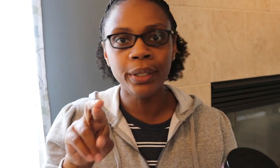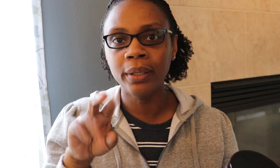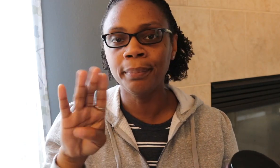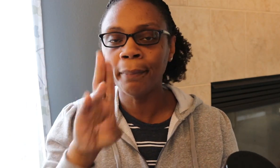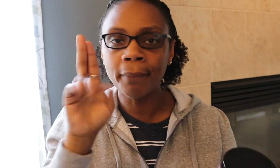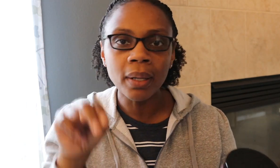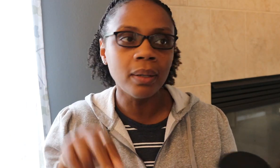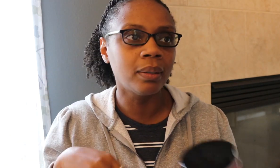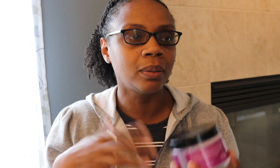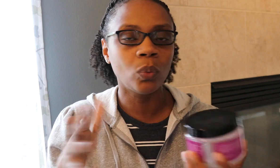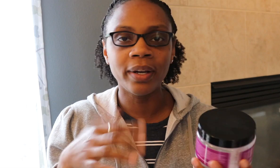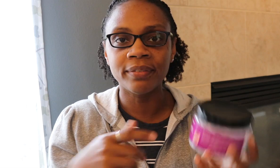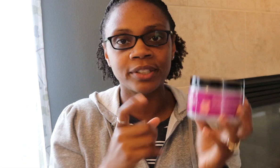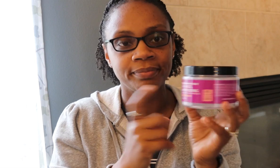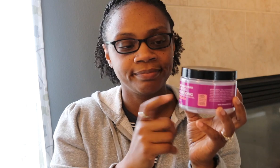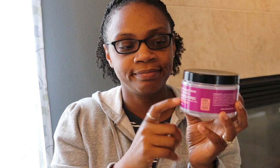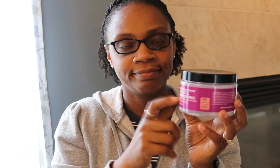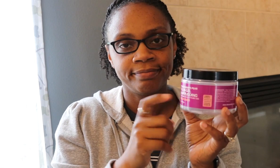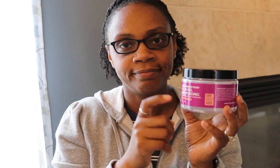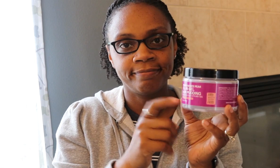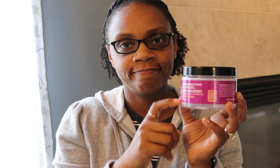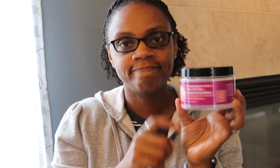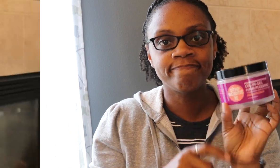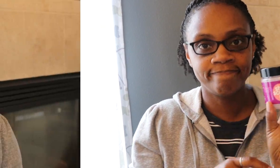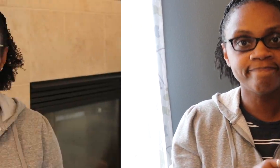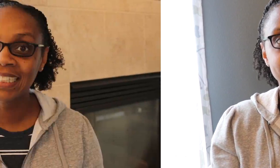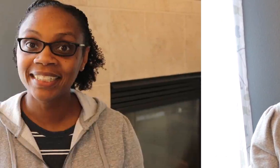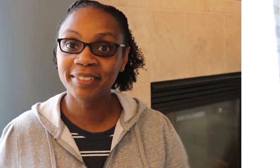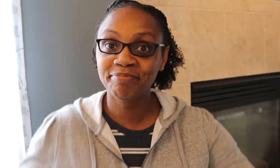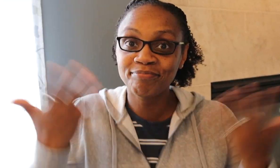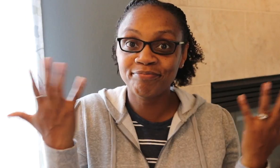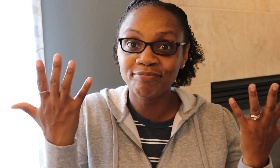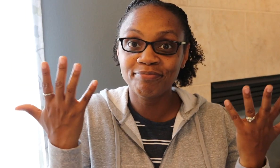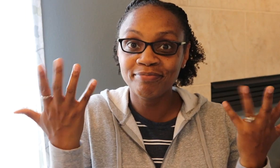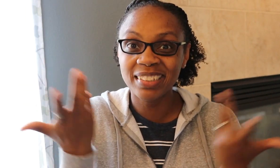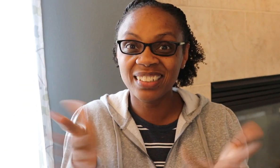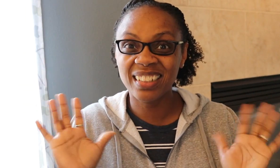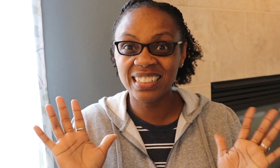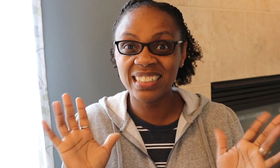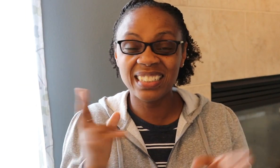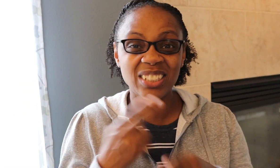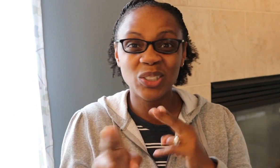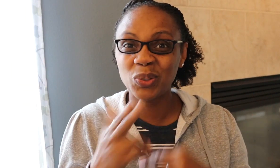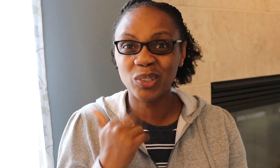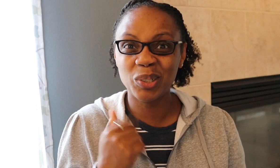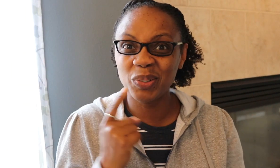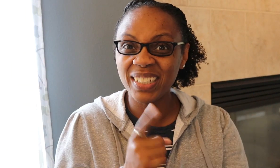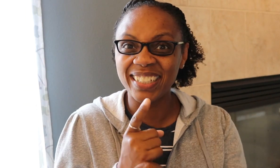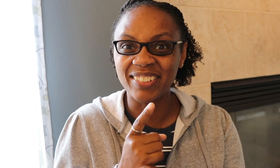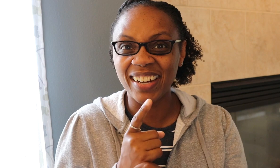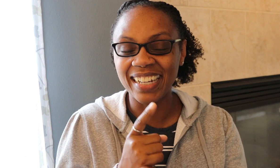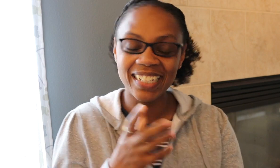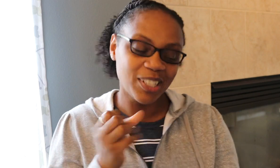a low bun or something, I will sleek it back with this. All right, guys, that's it. Short and sweet.